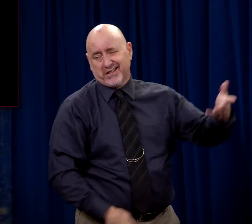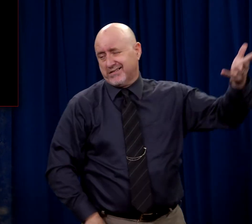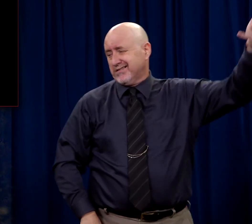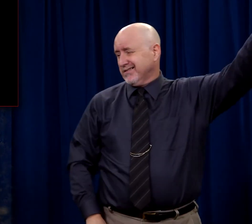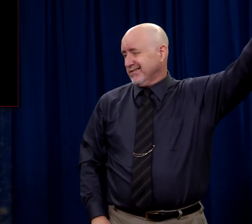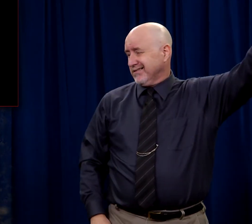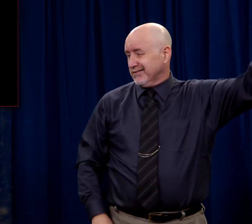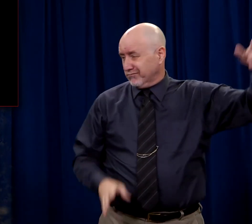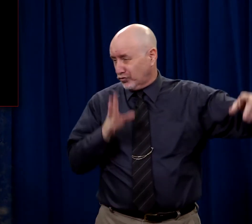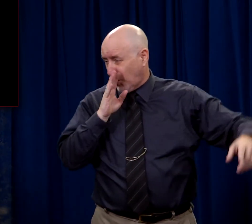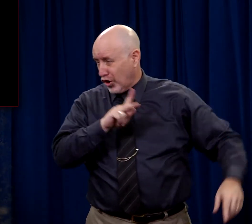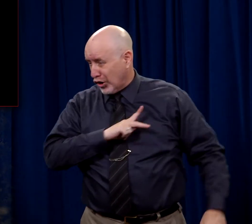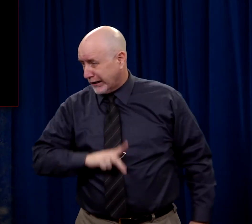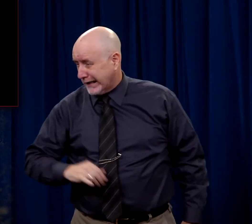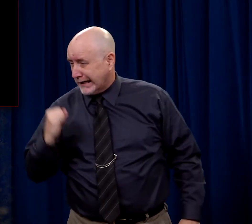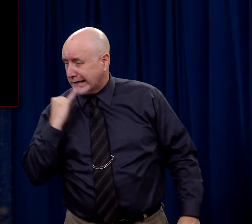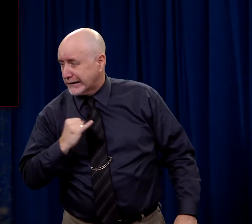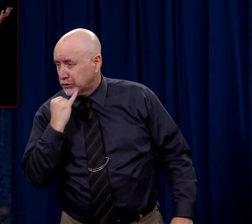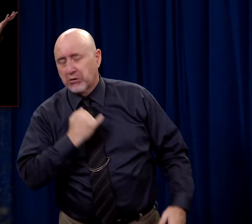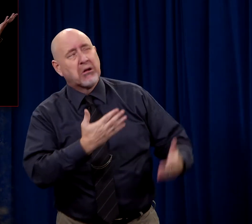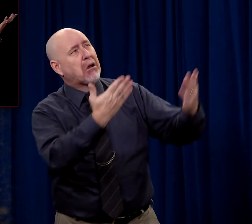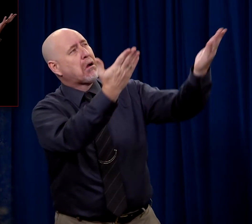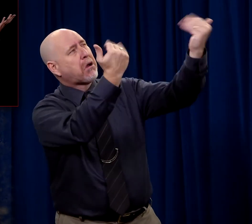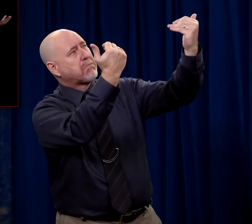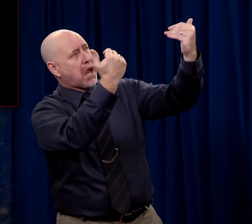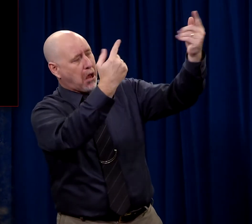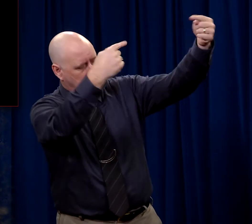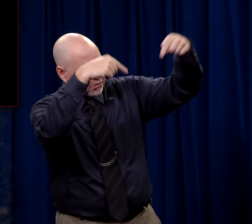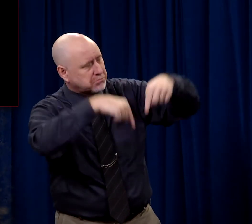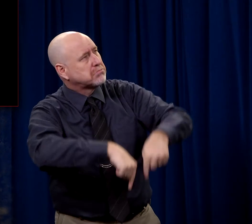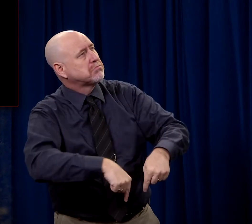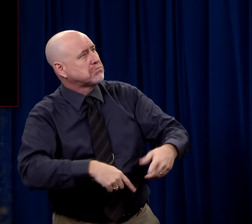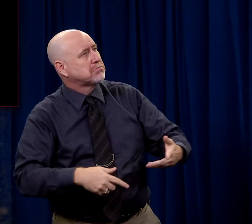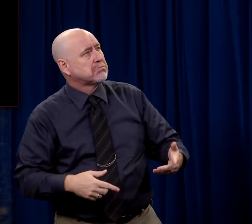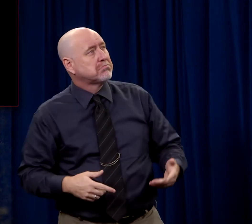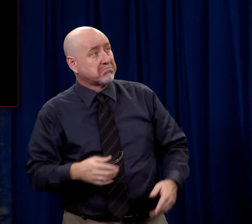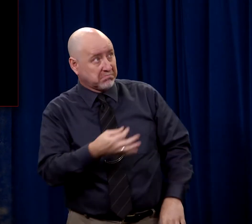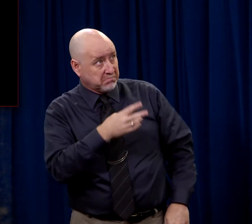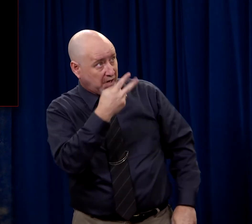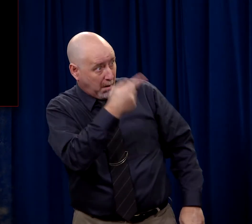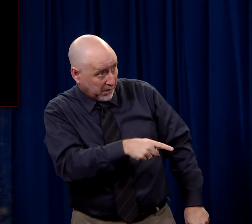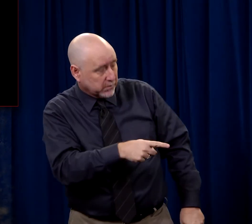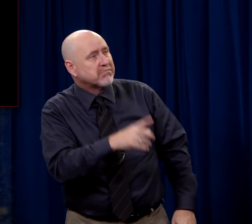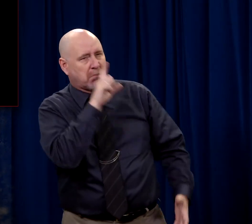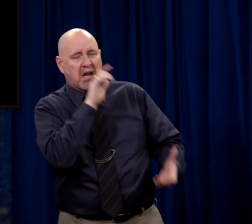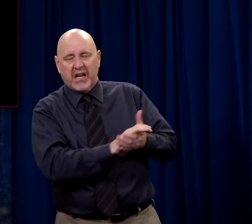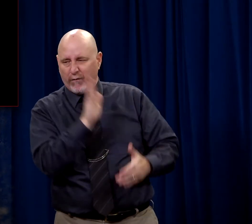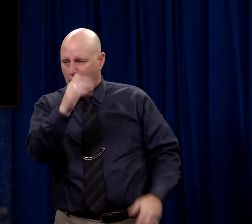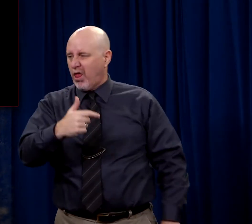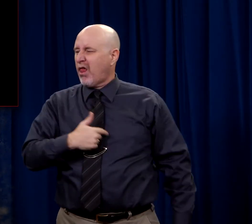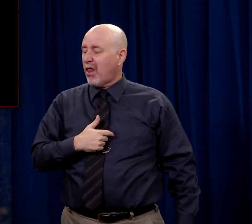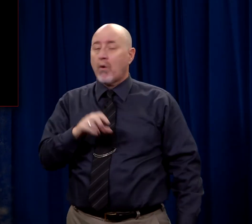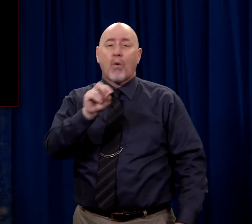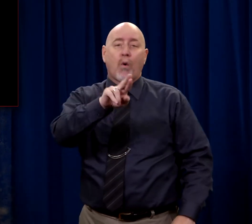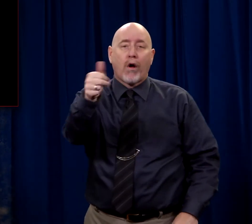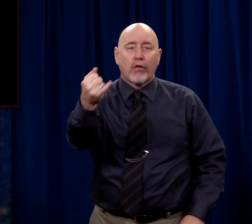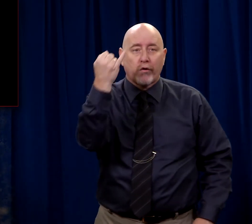He cannot save. If He's the King of Israel, let Him come down now from the cross. If He does, we'll believe Him. Or,